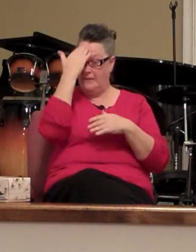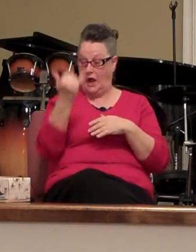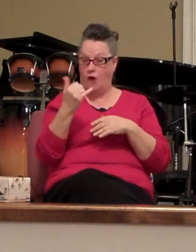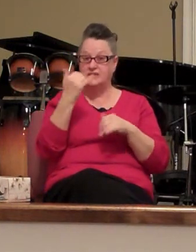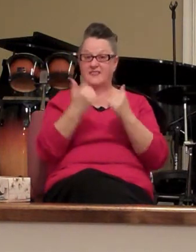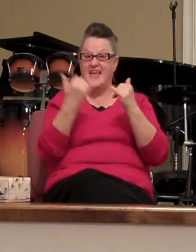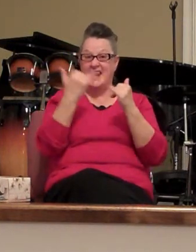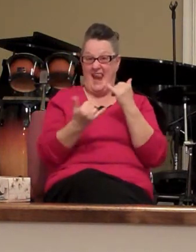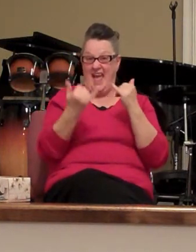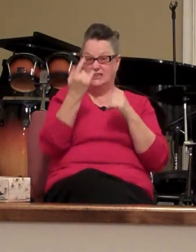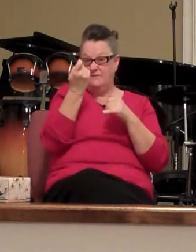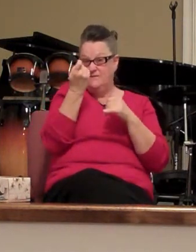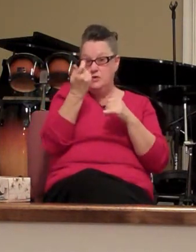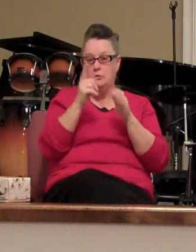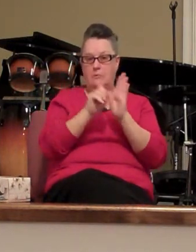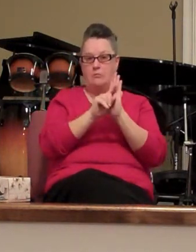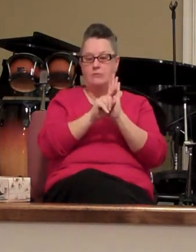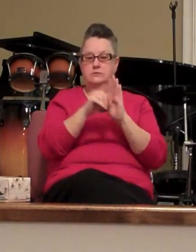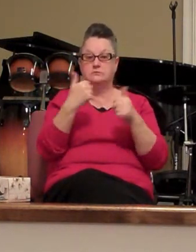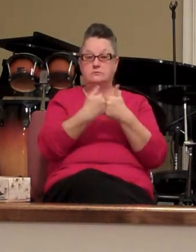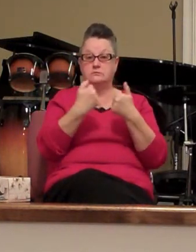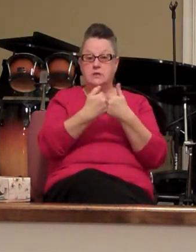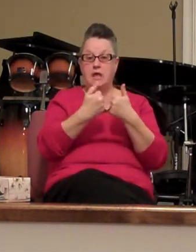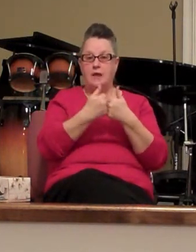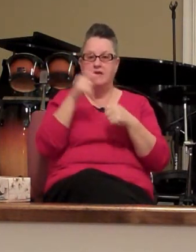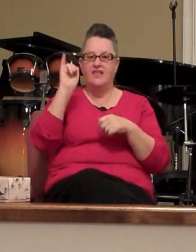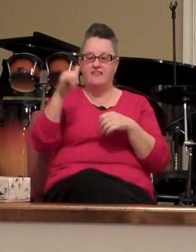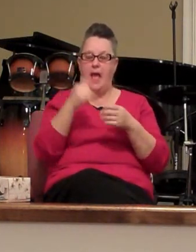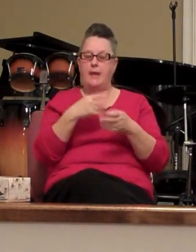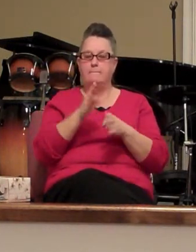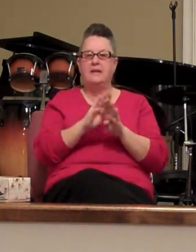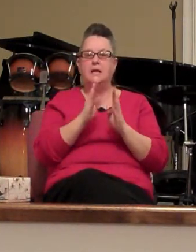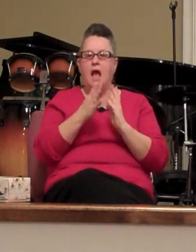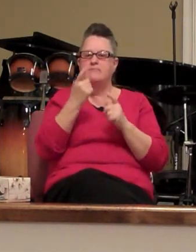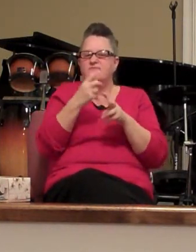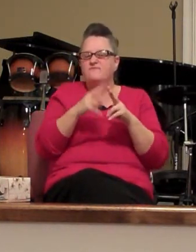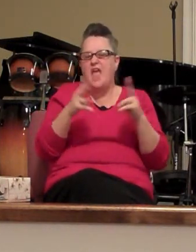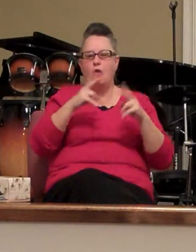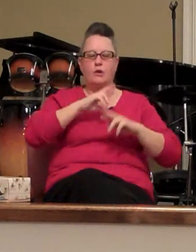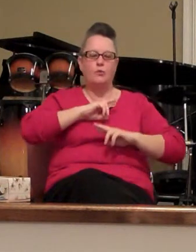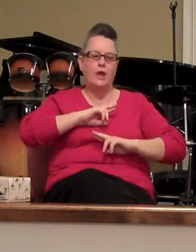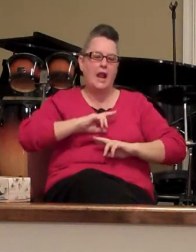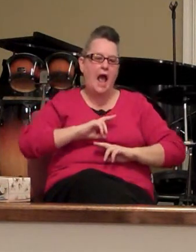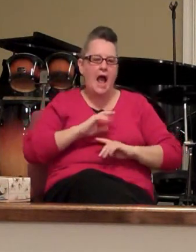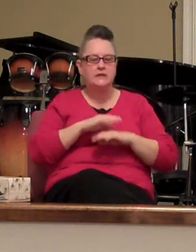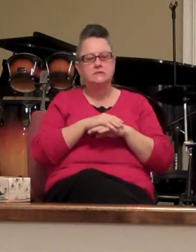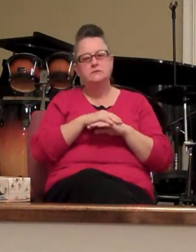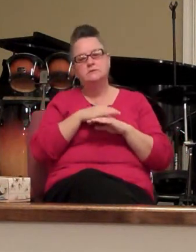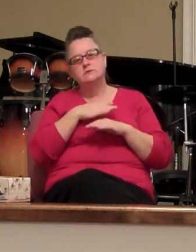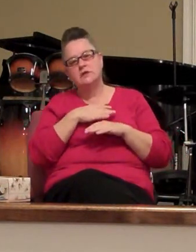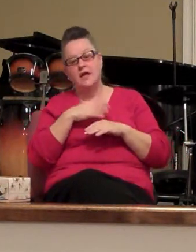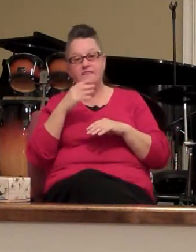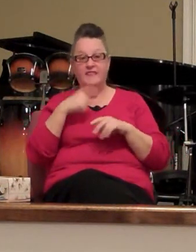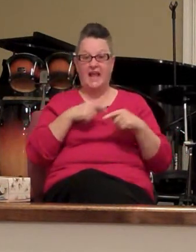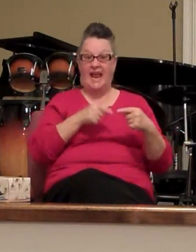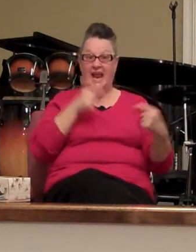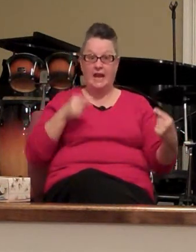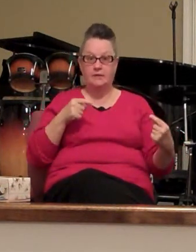the last few moments of the game they became very relaxed and the enemy was able to take advantage